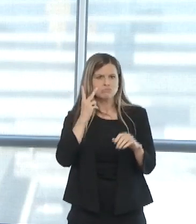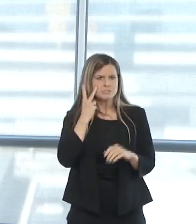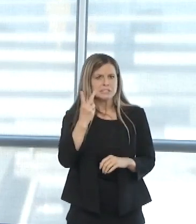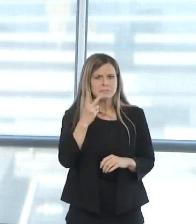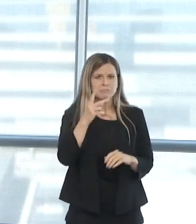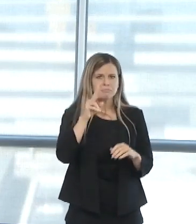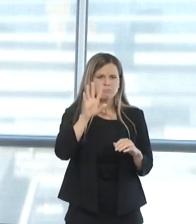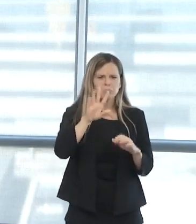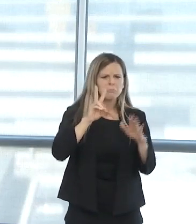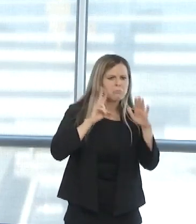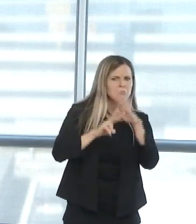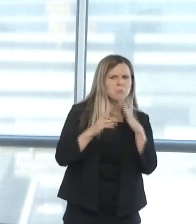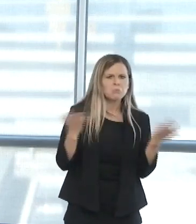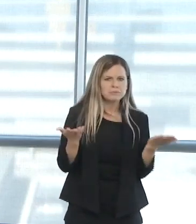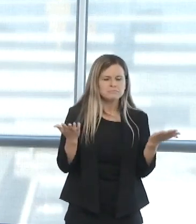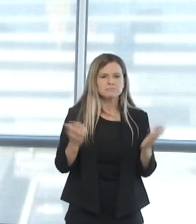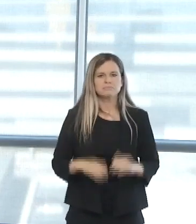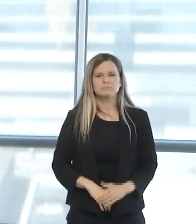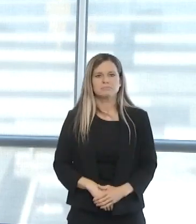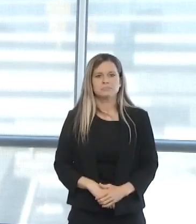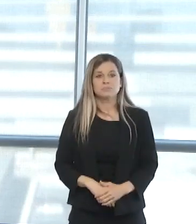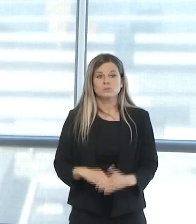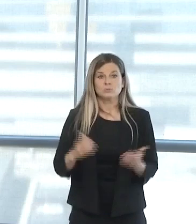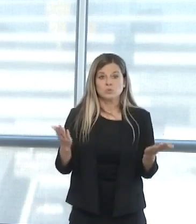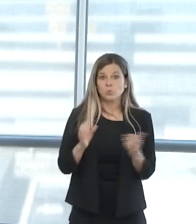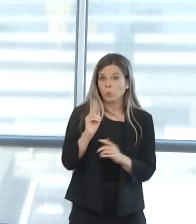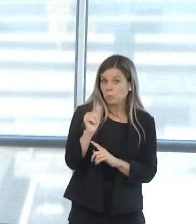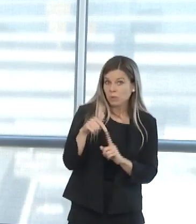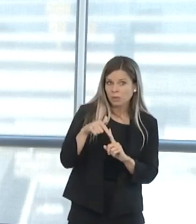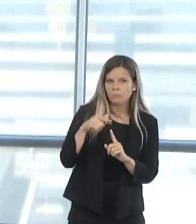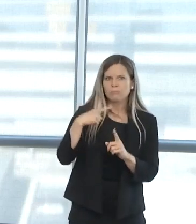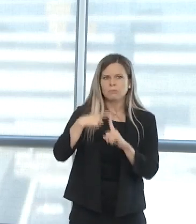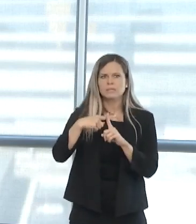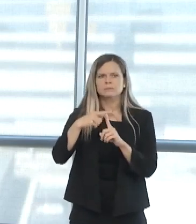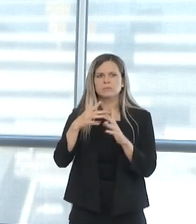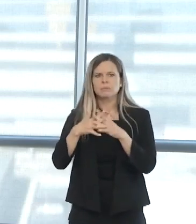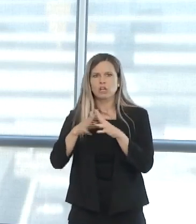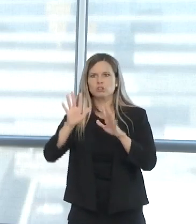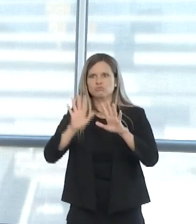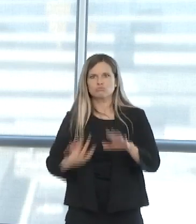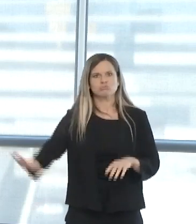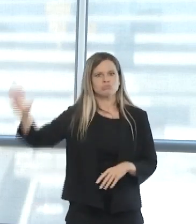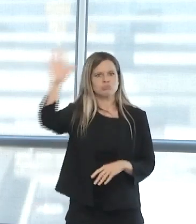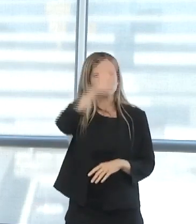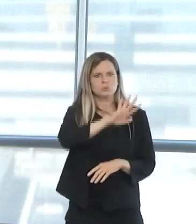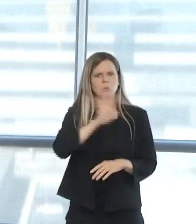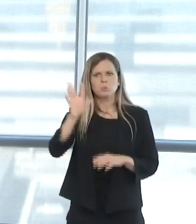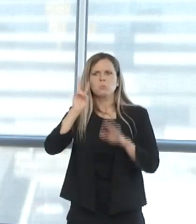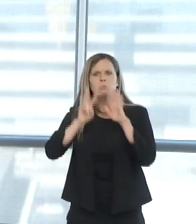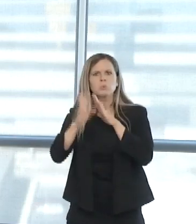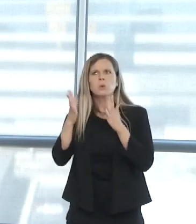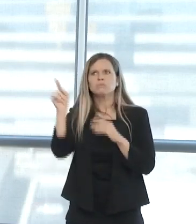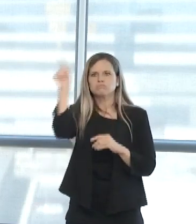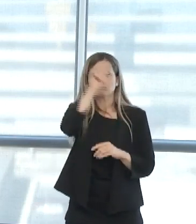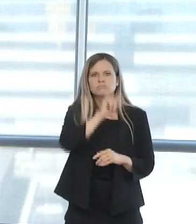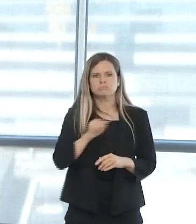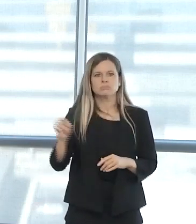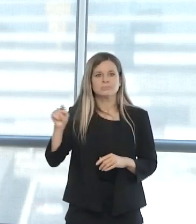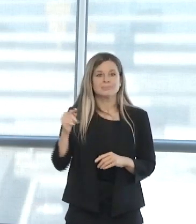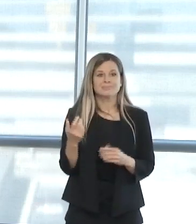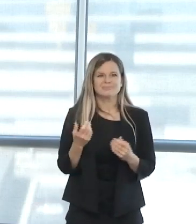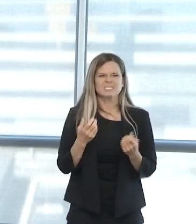both here in Oklahoma and at a federal level. And we're using a variety of data and including now